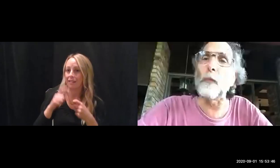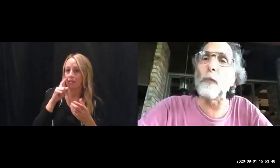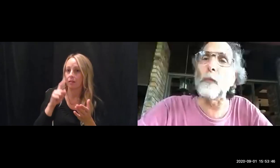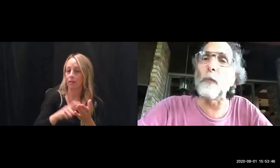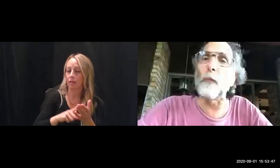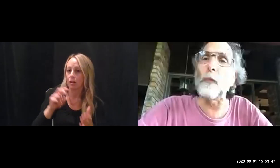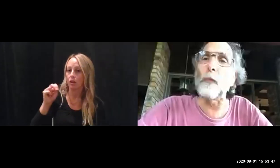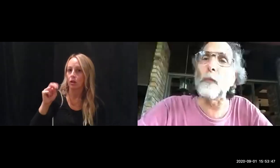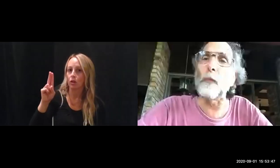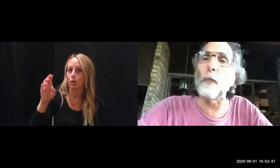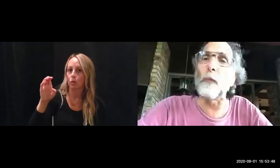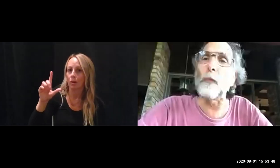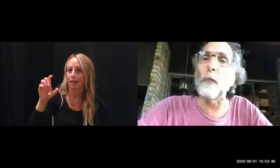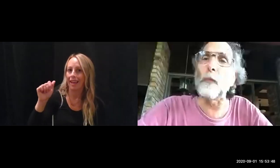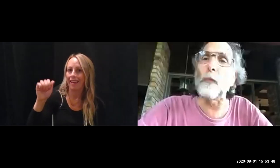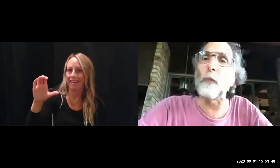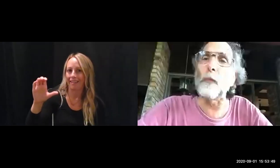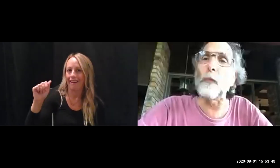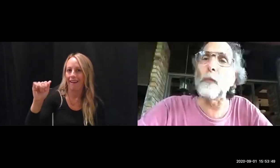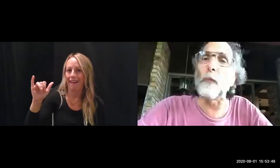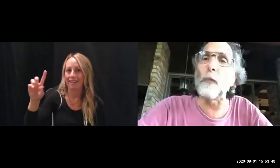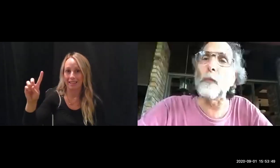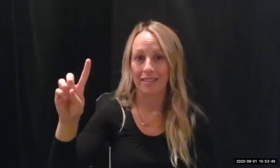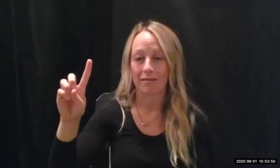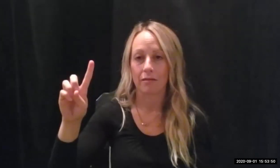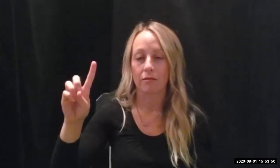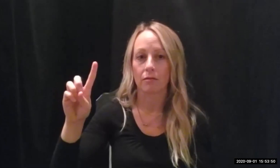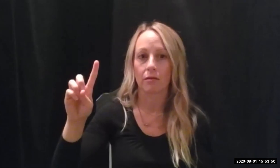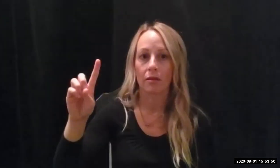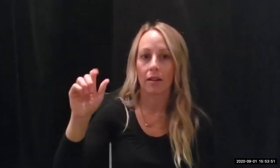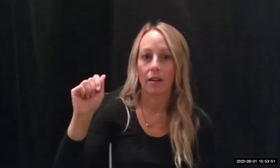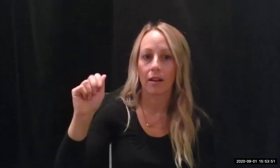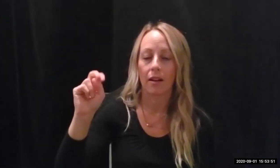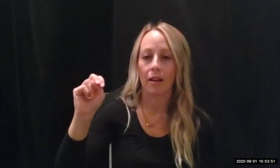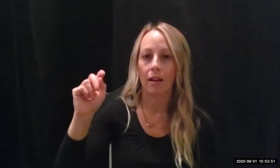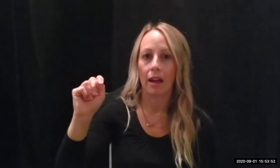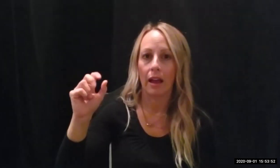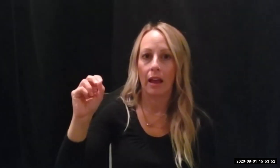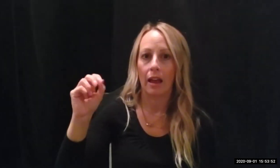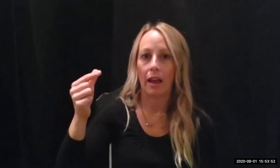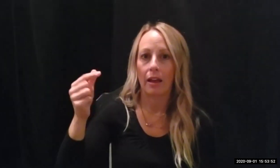acid, the genetic material of the virus, antigen tests